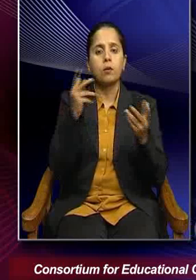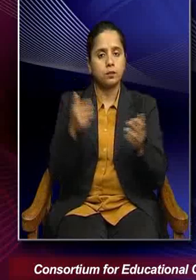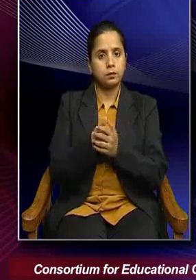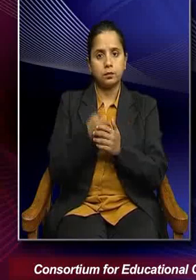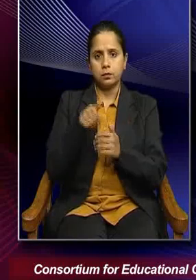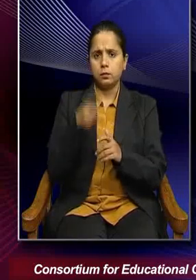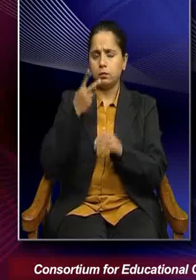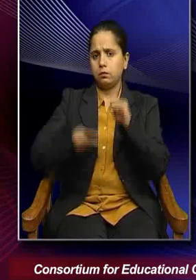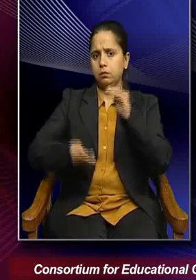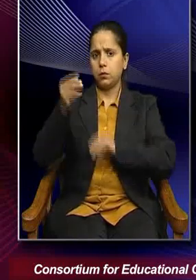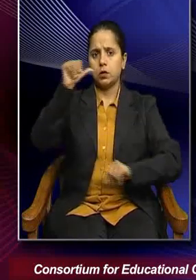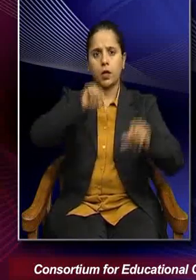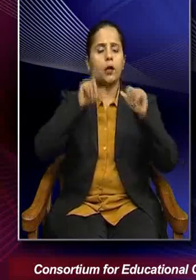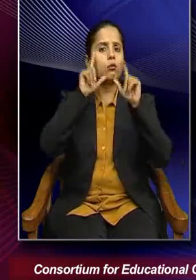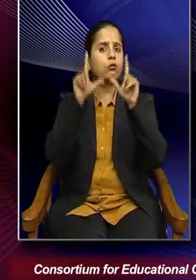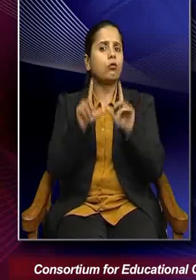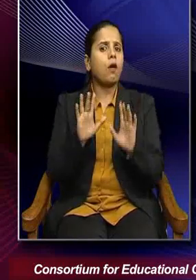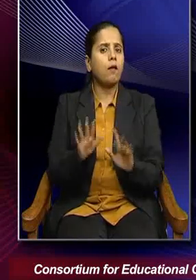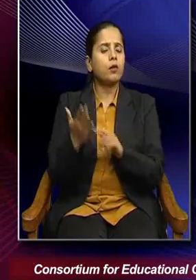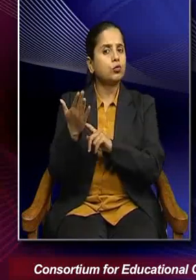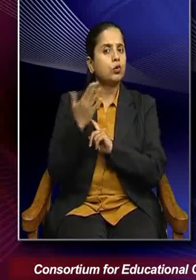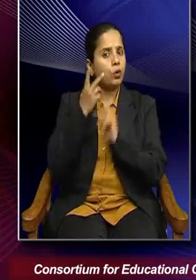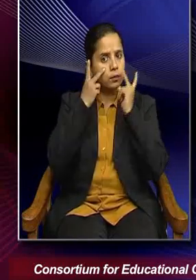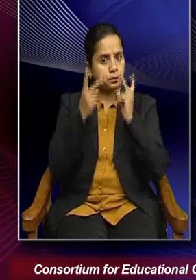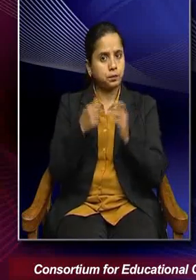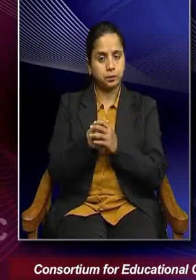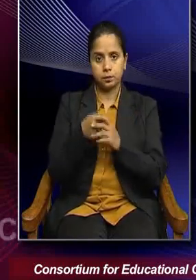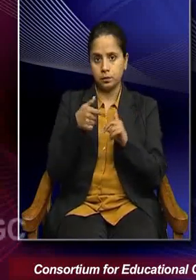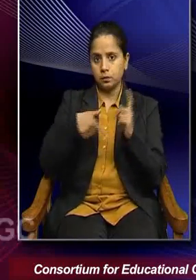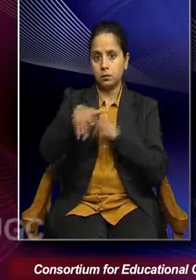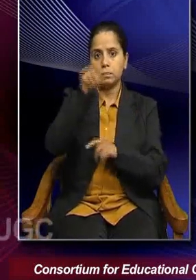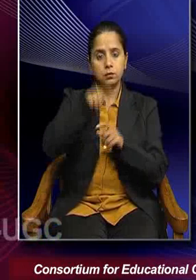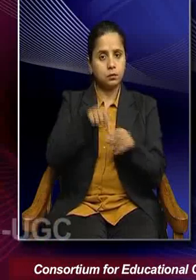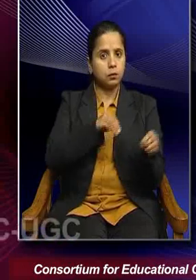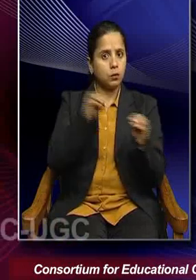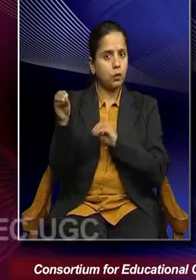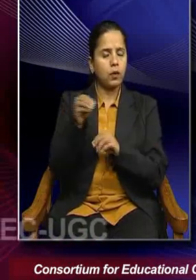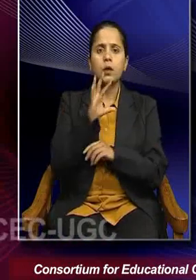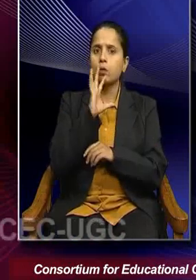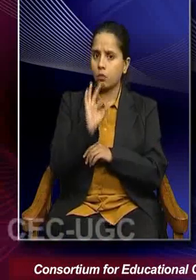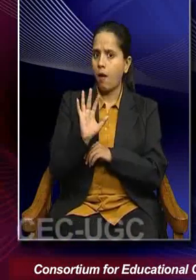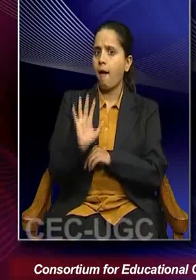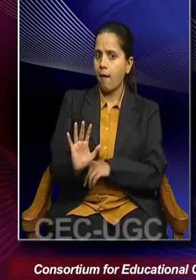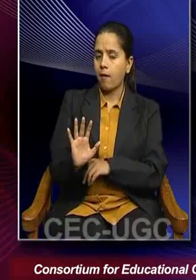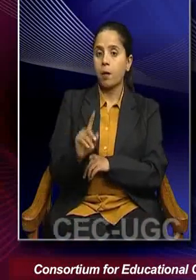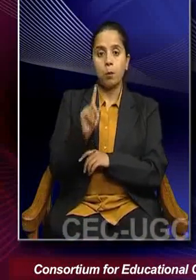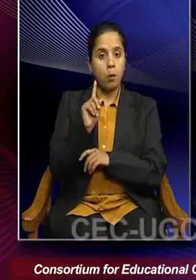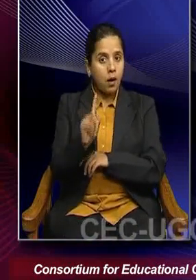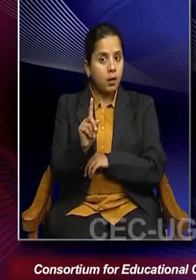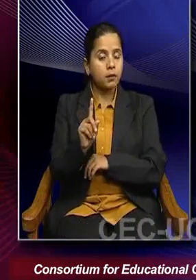growing scientific evidence which is indicating us that environmental migration is a reality. However,